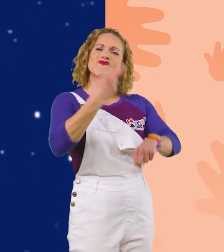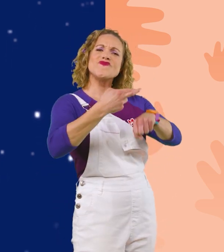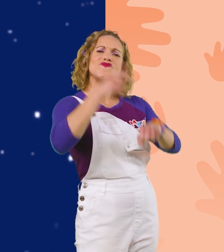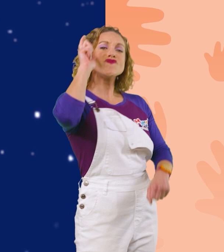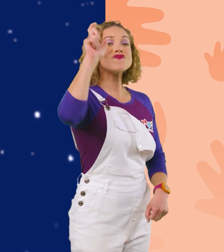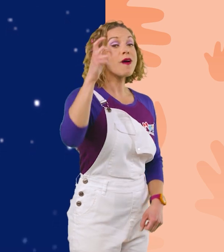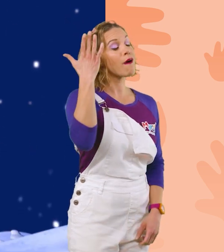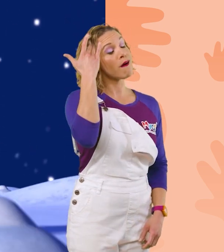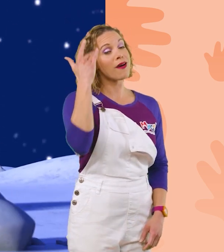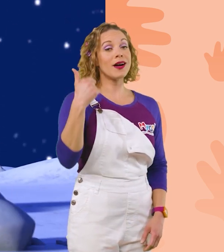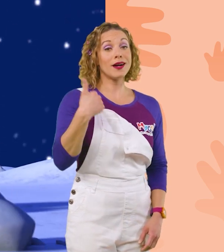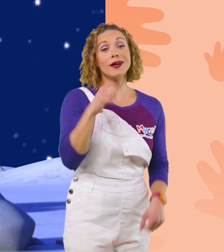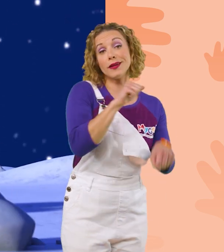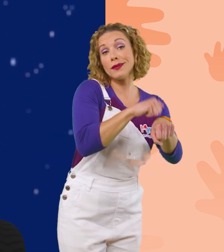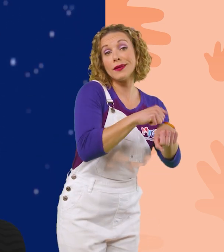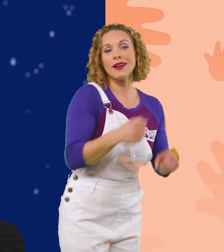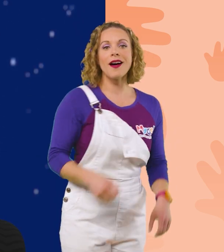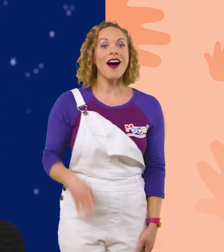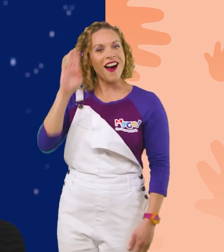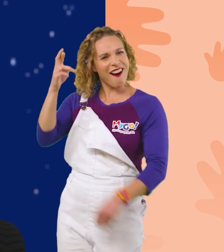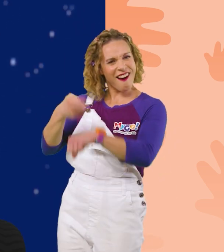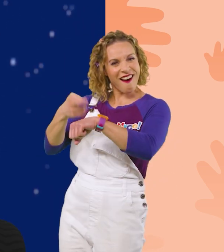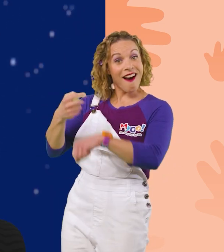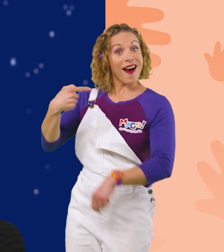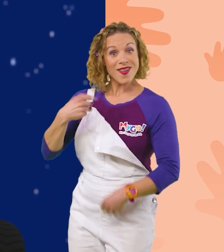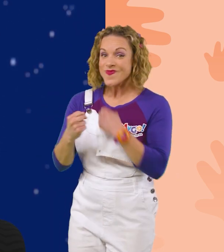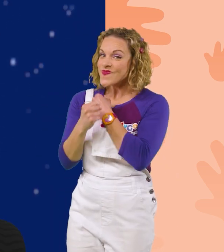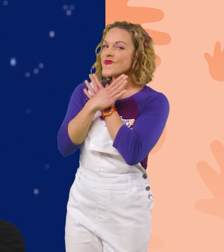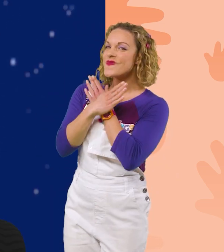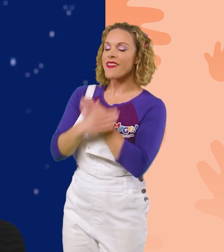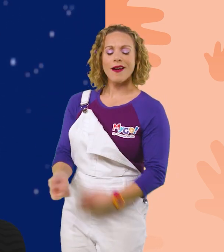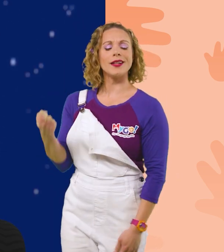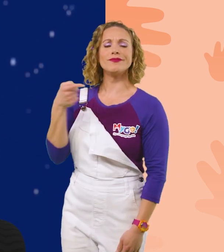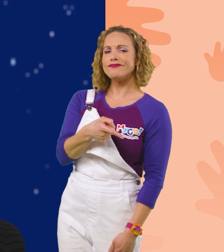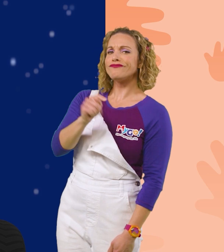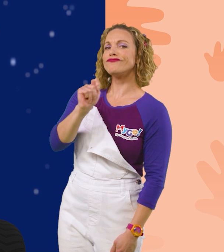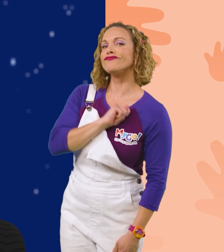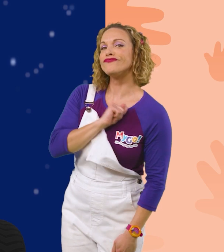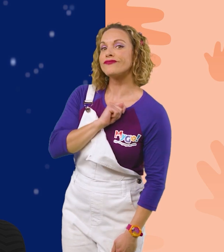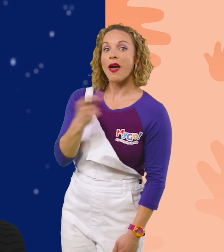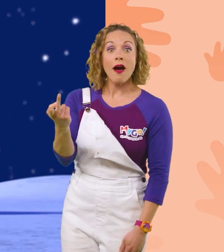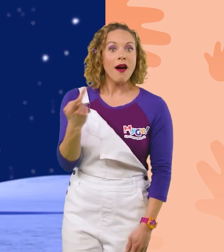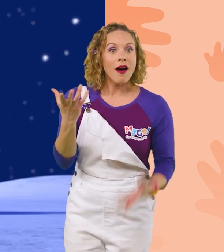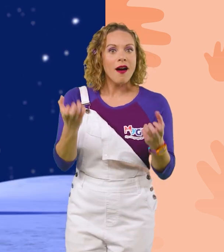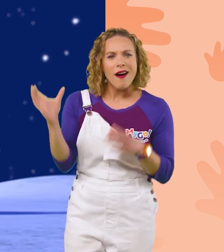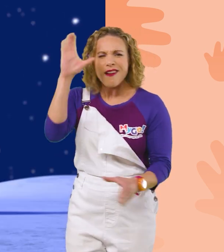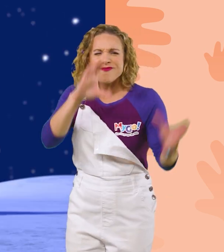Rock because, uh, I'm a rock. Hey, Rocky! It's me, Blippi, and this is Tabs. We're here to